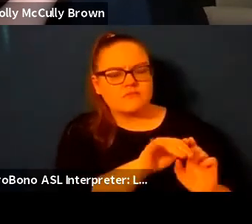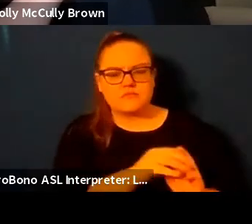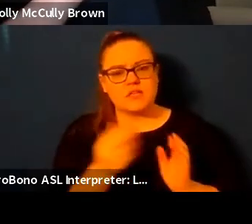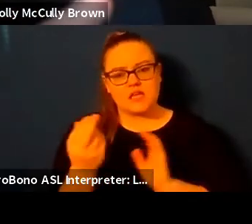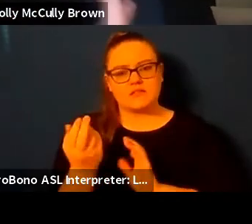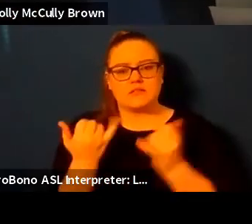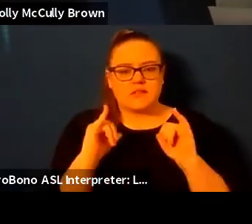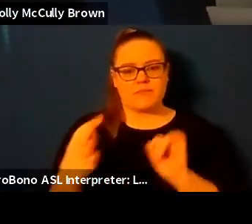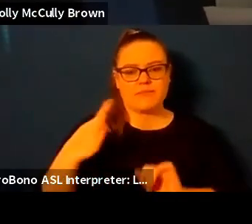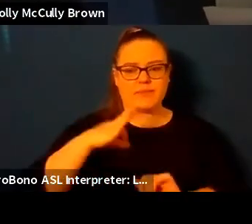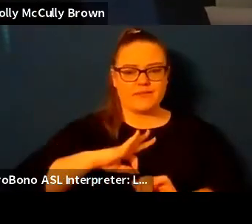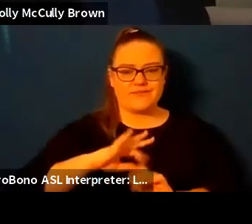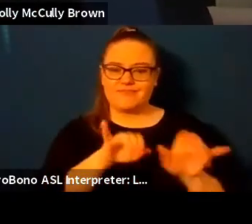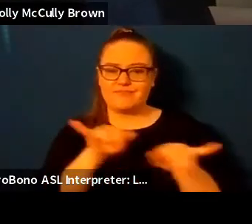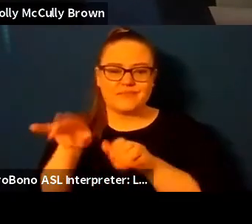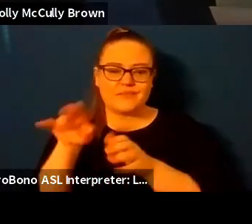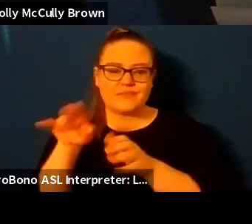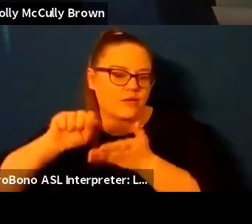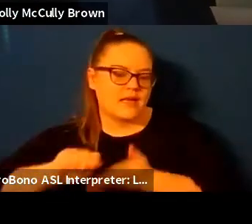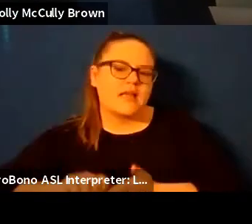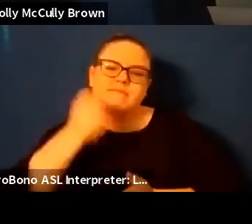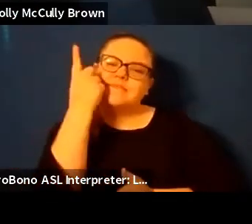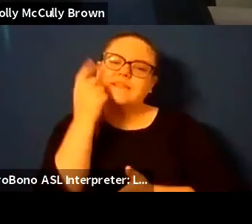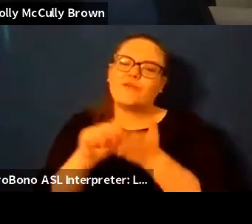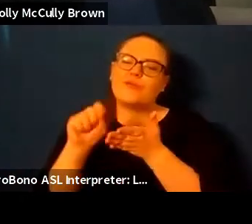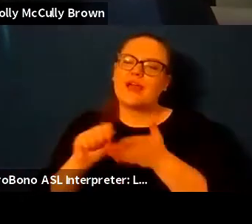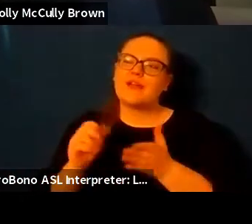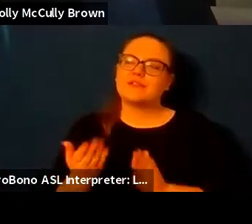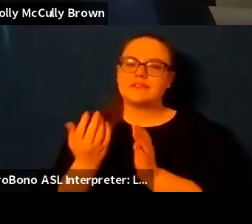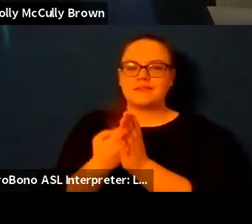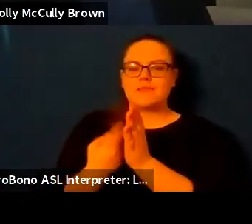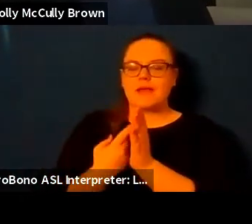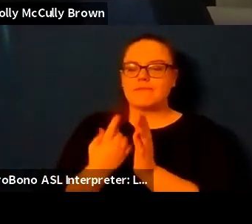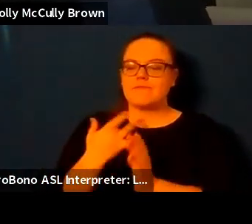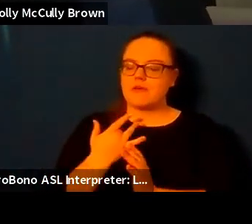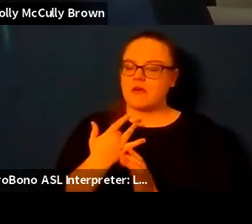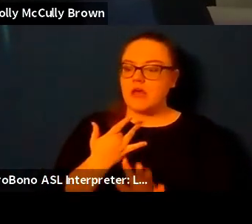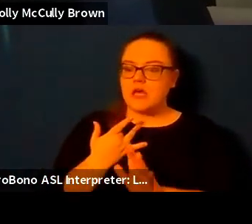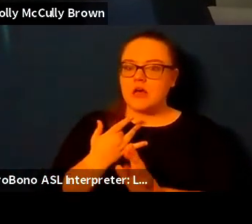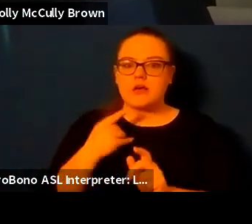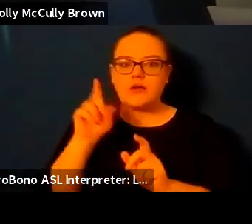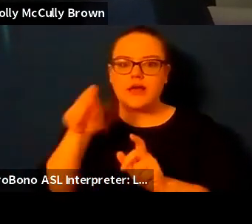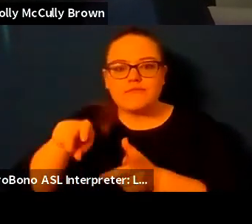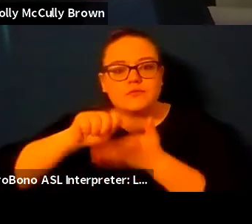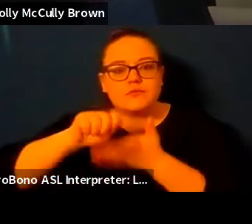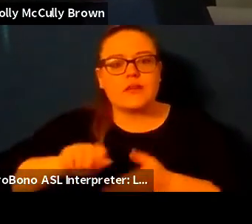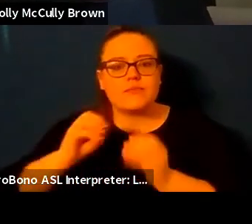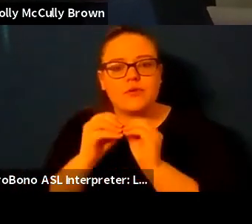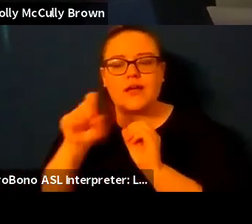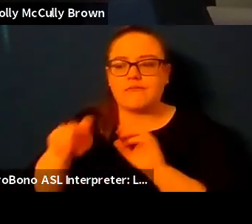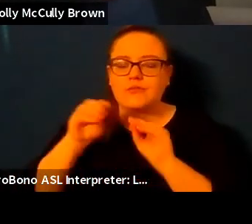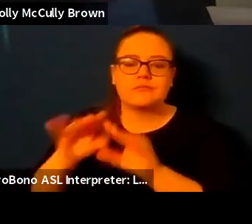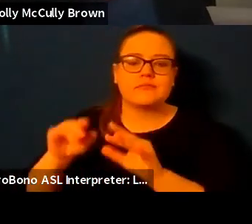easy for us as writers to focus on production on producing the next piece of writing and we don't give